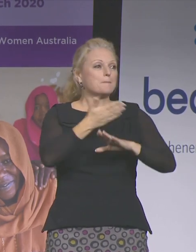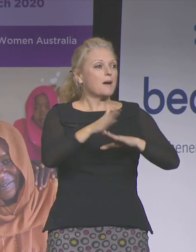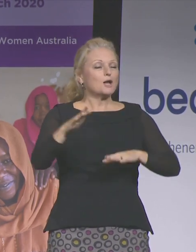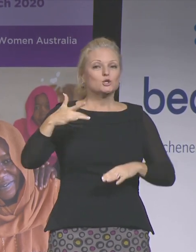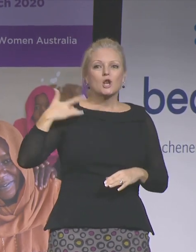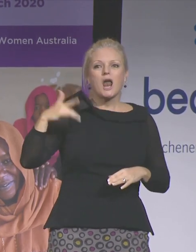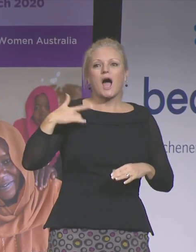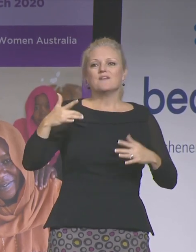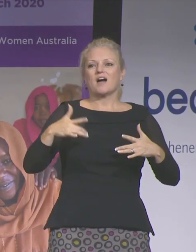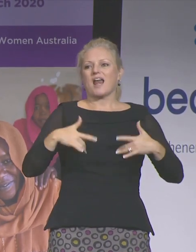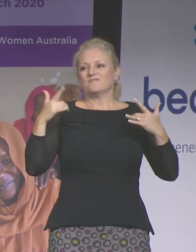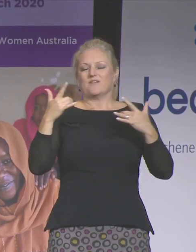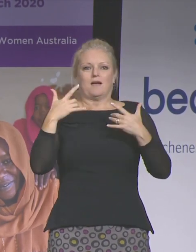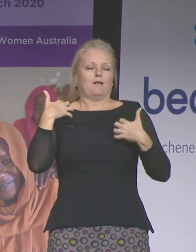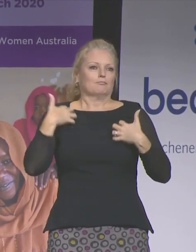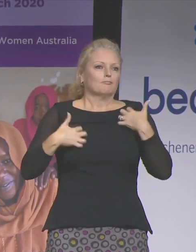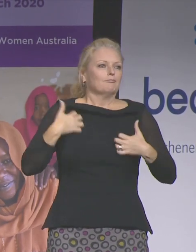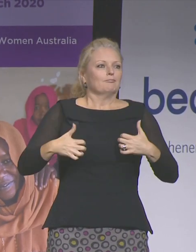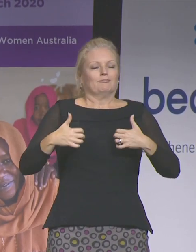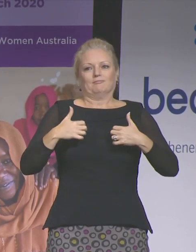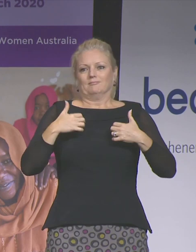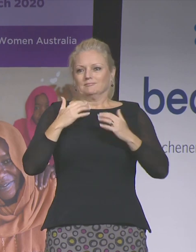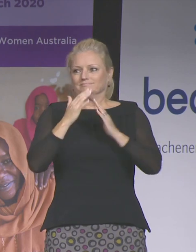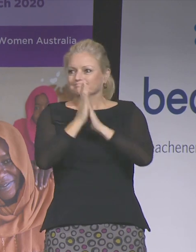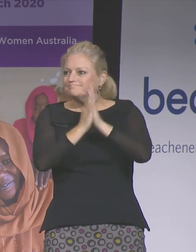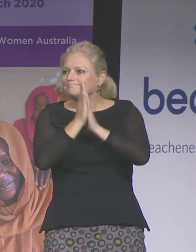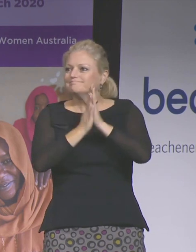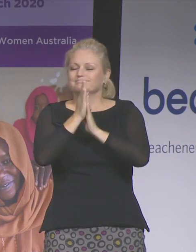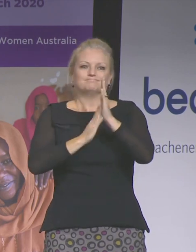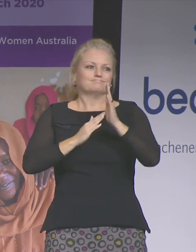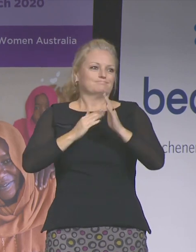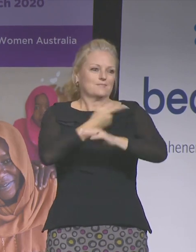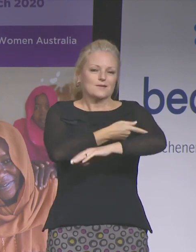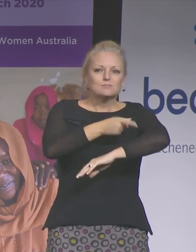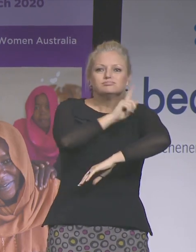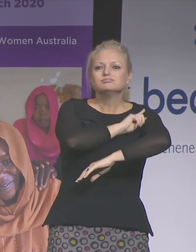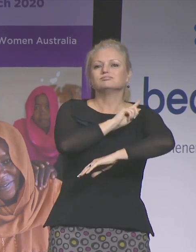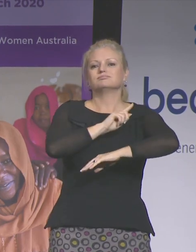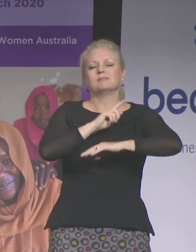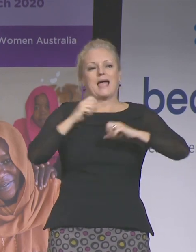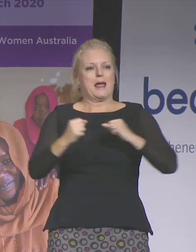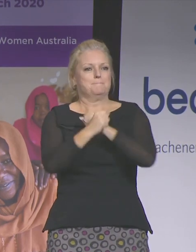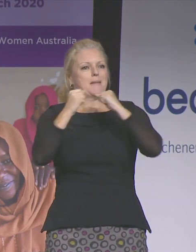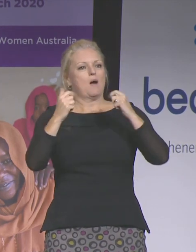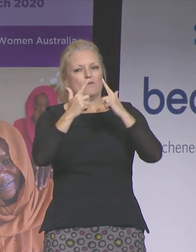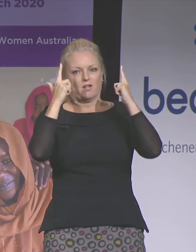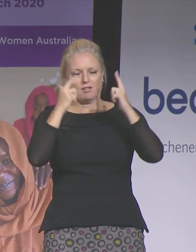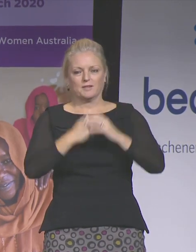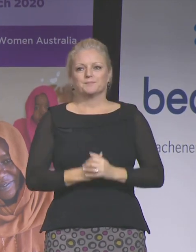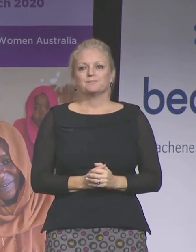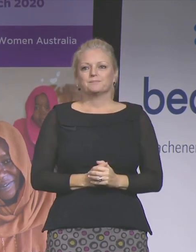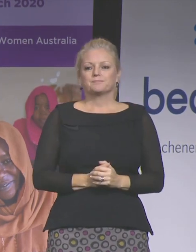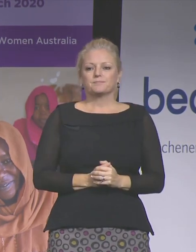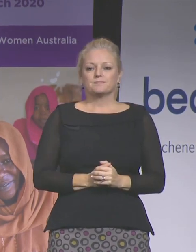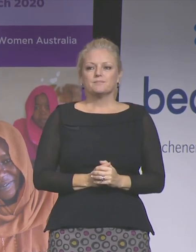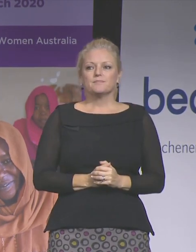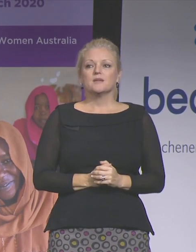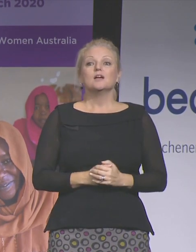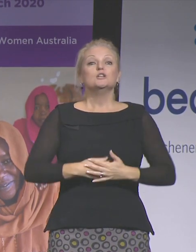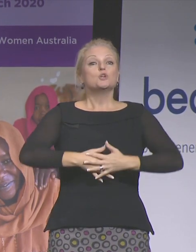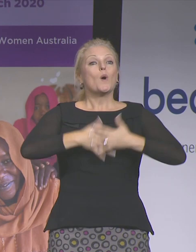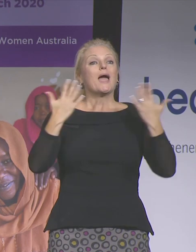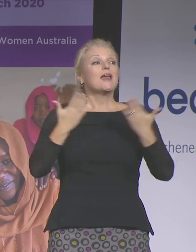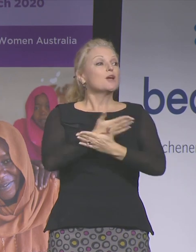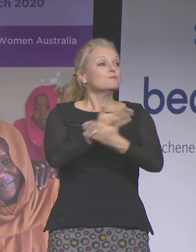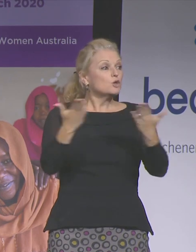alive, more connected, more powerful. So to every one of us in the room today who cares about